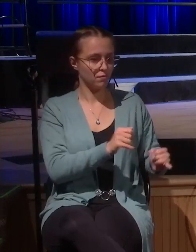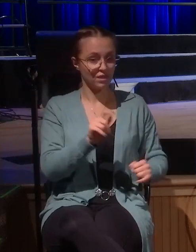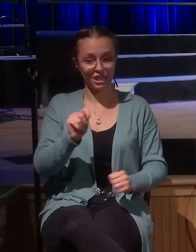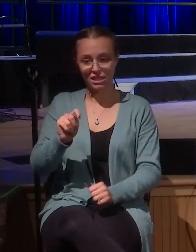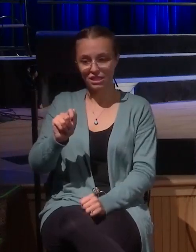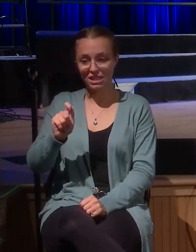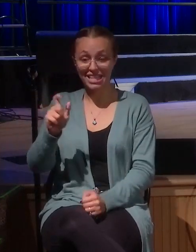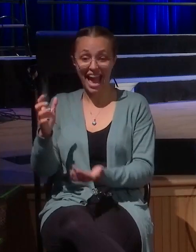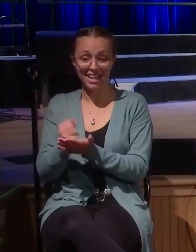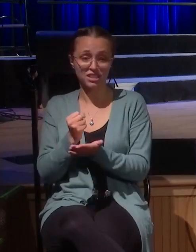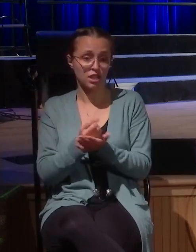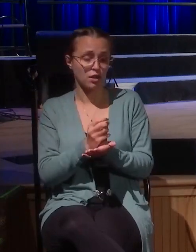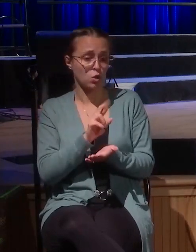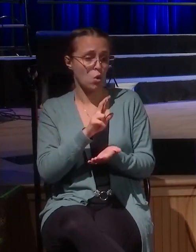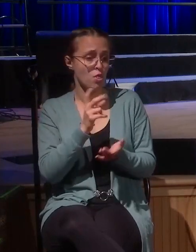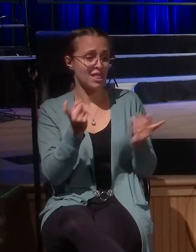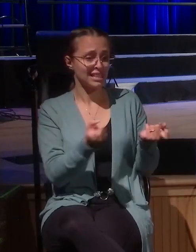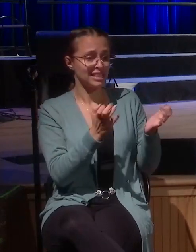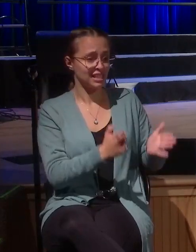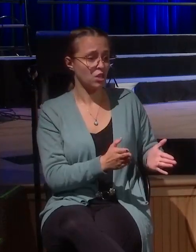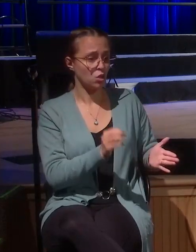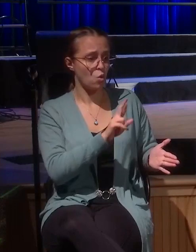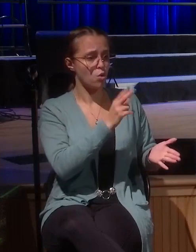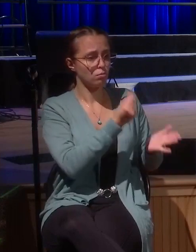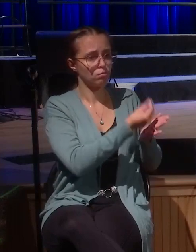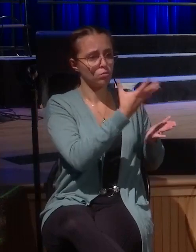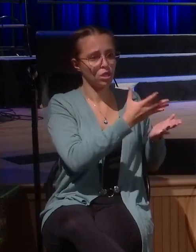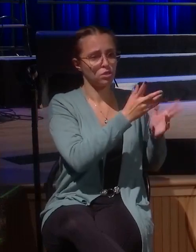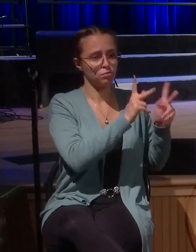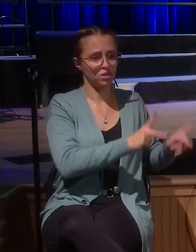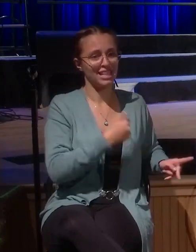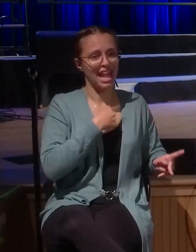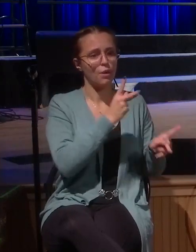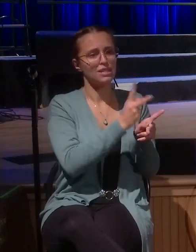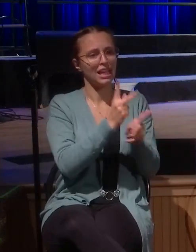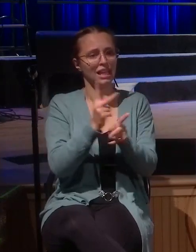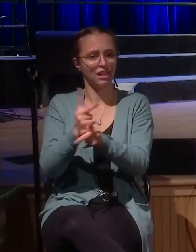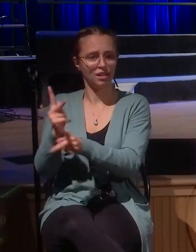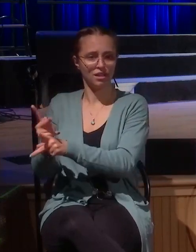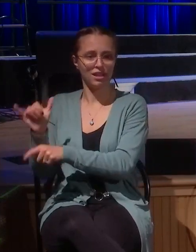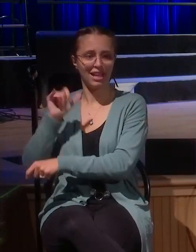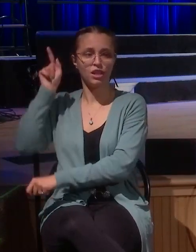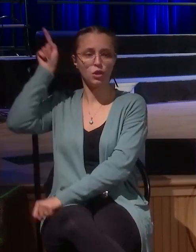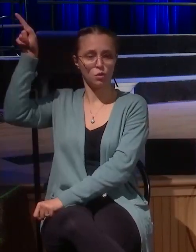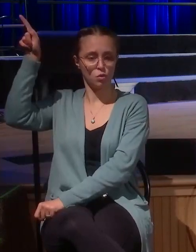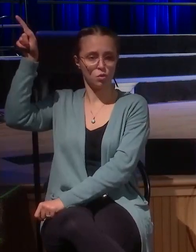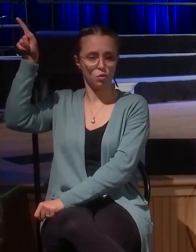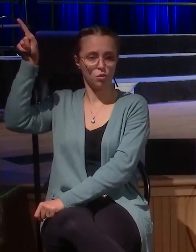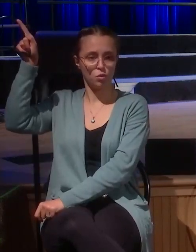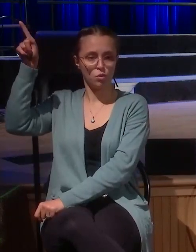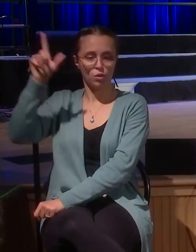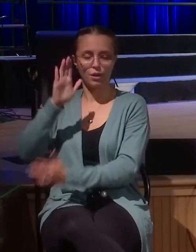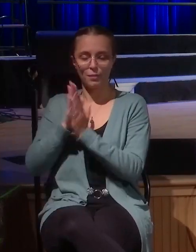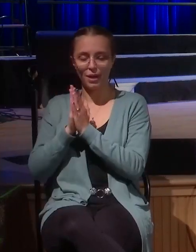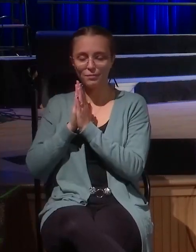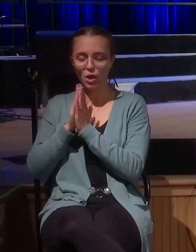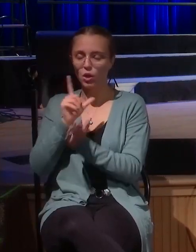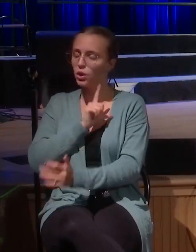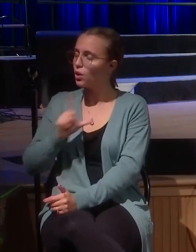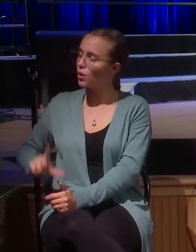I pray that we can do that this week. Would you pray with me? Lord God, we thank you for this story. God, we know this story so well. We heard it as kids. We sing songs